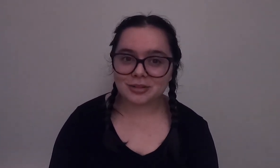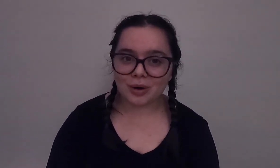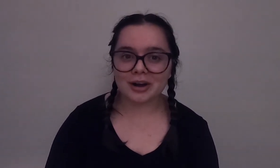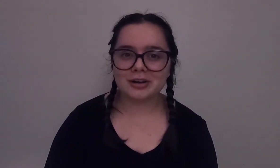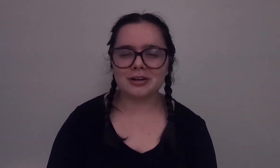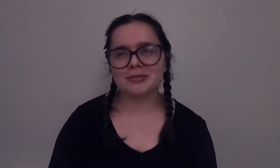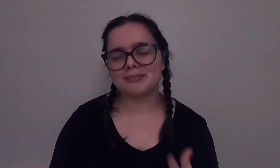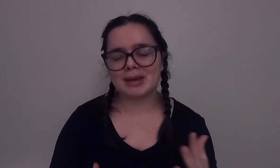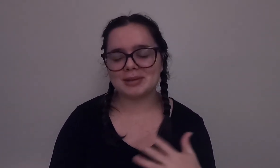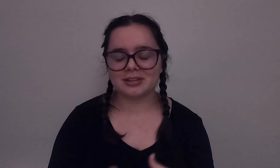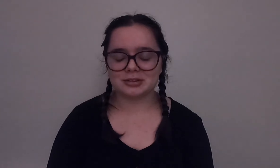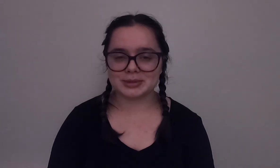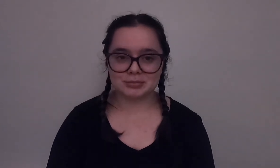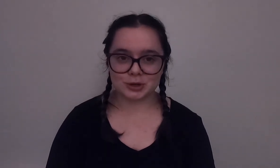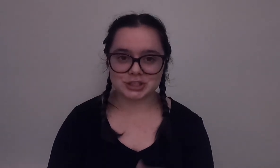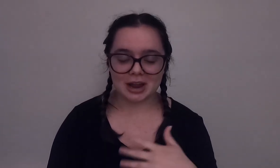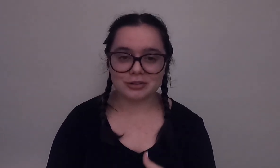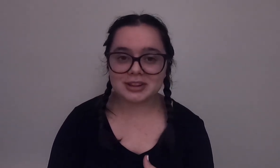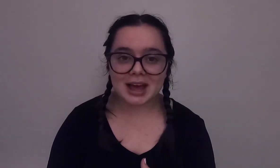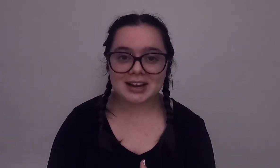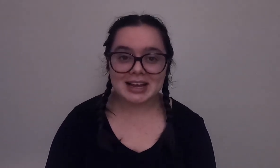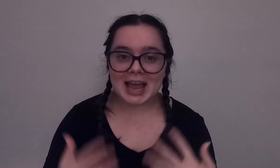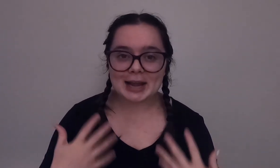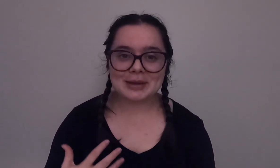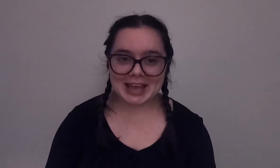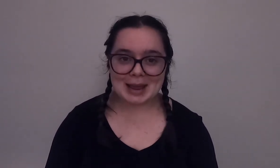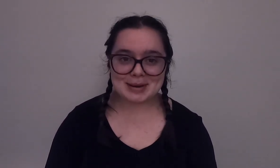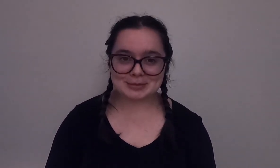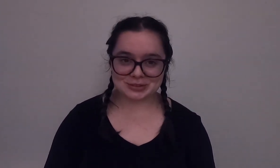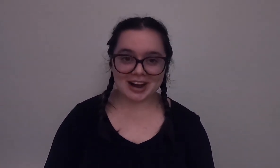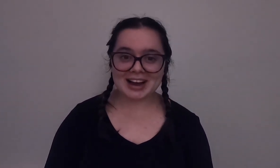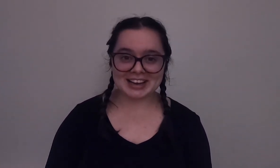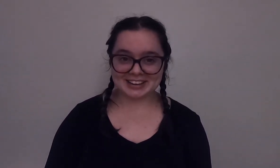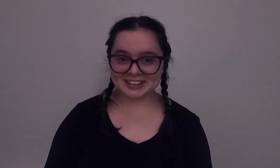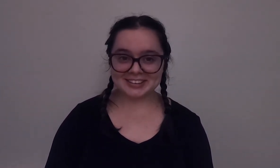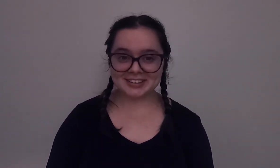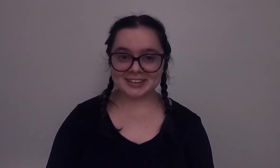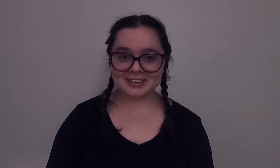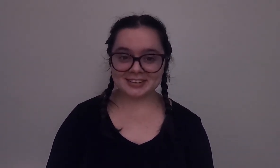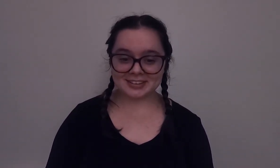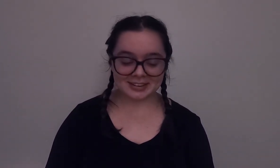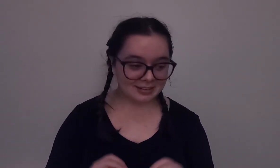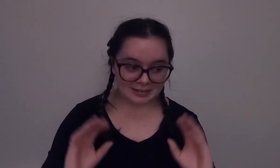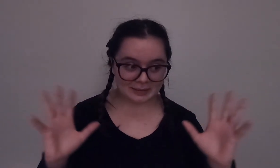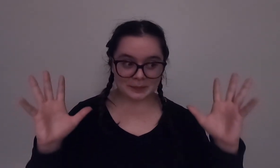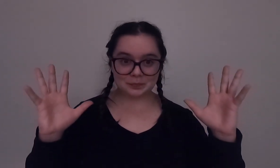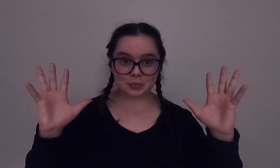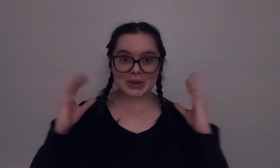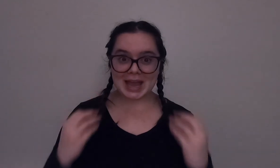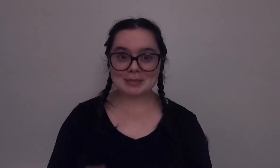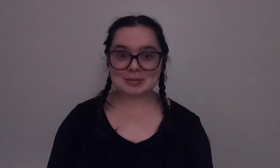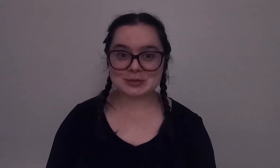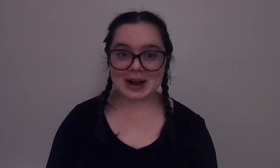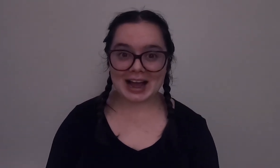the water or maybe a little bit more shallow than that and we came up dry we came up dry